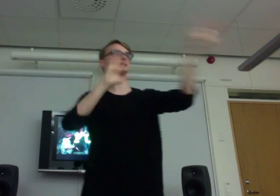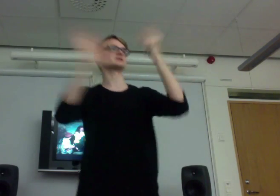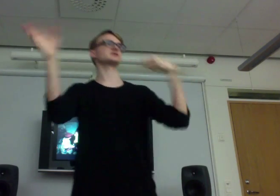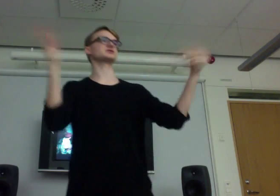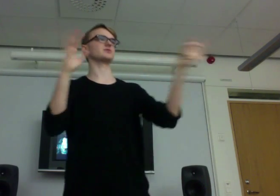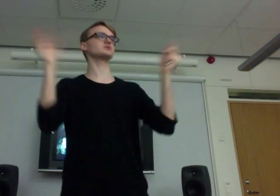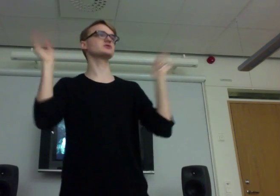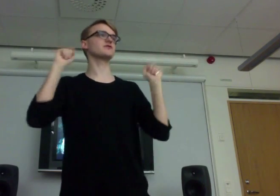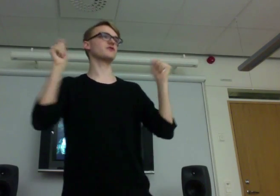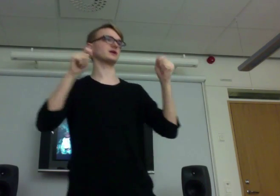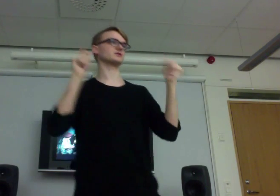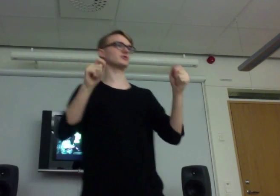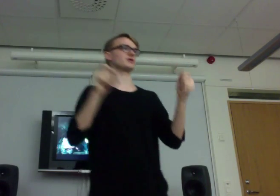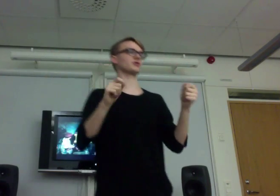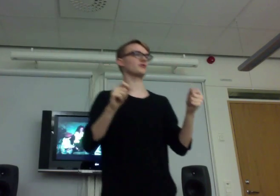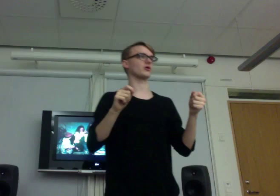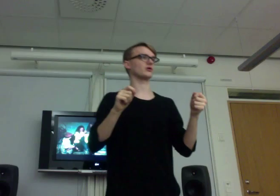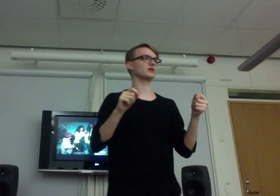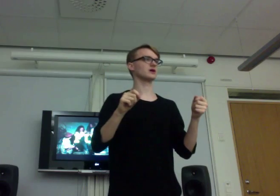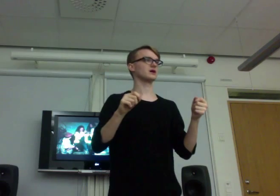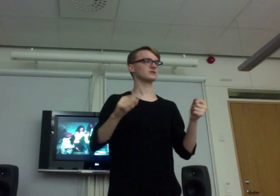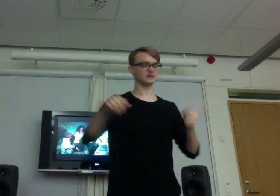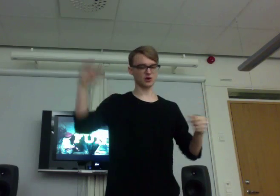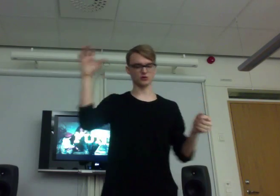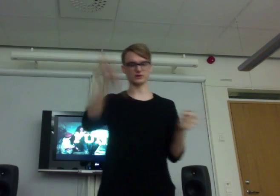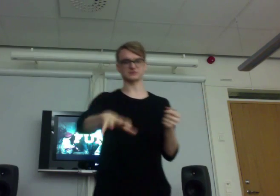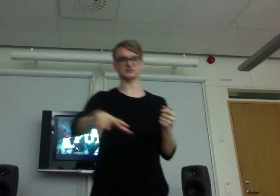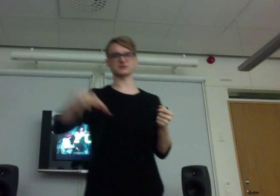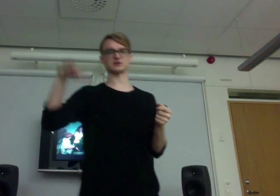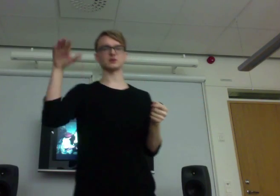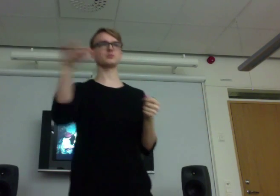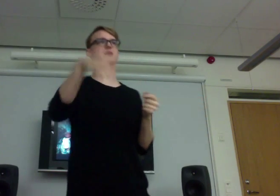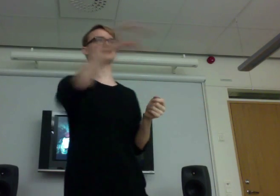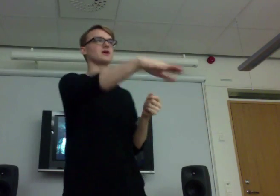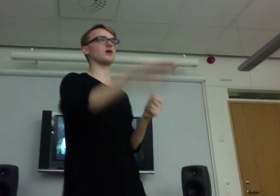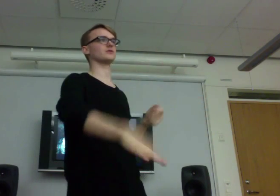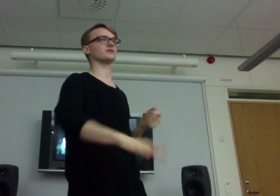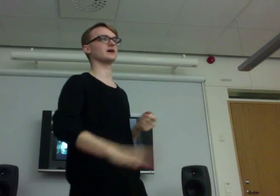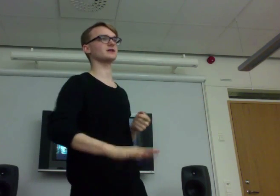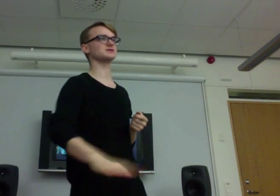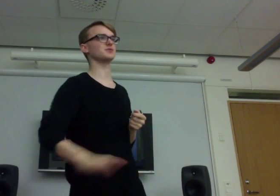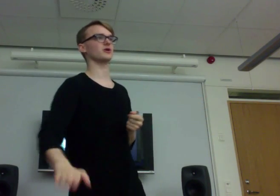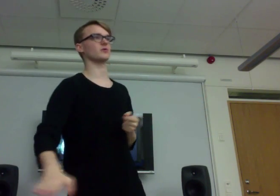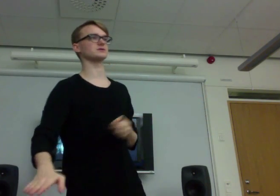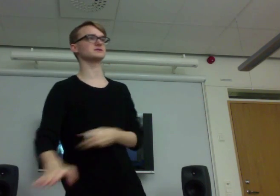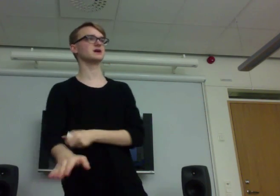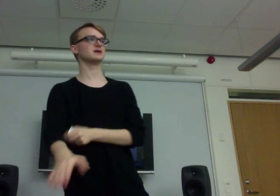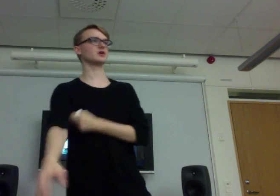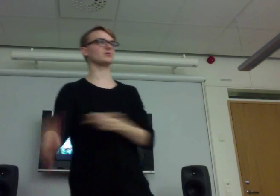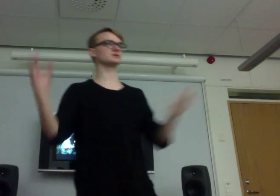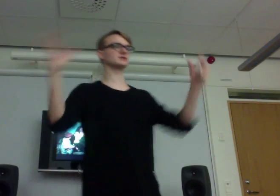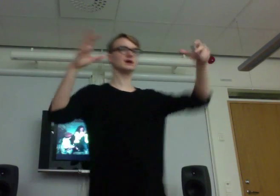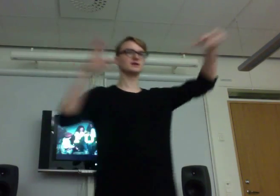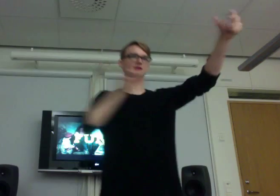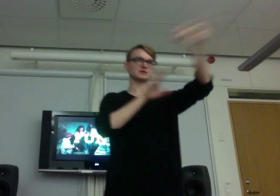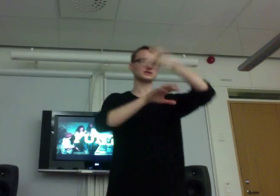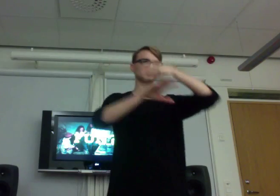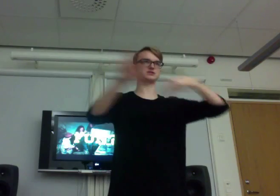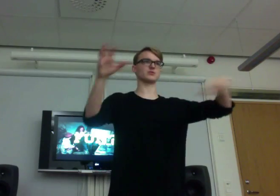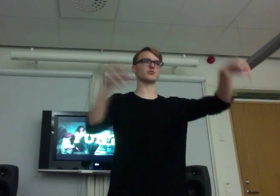the system were so afraid to do anything wrong, that they always picked on the smaller ones. They always, they always, system was